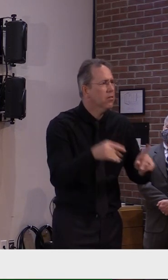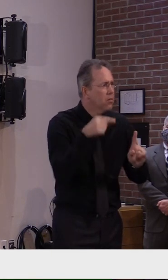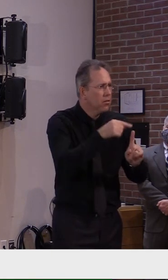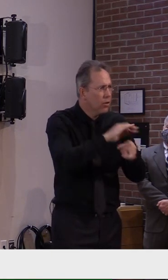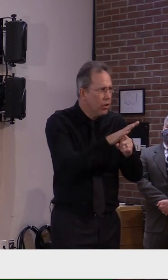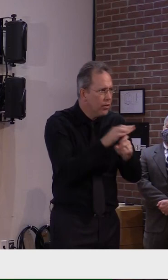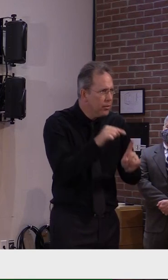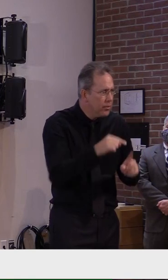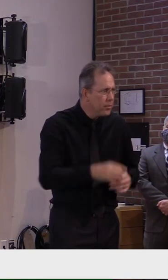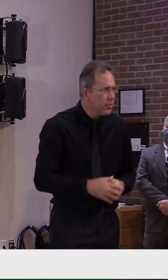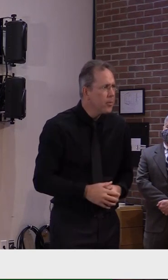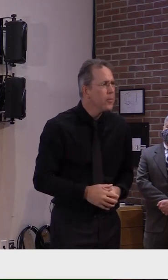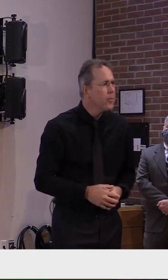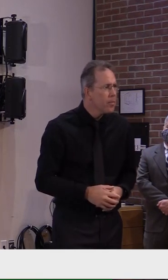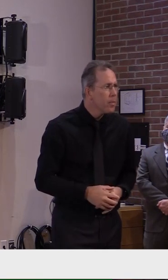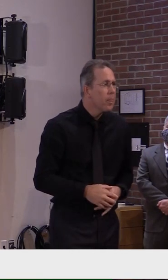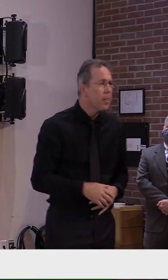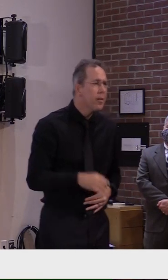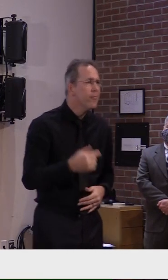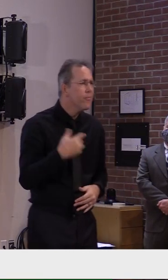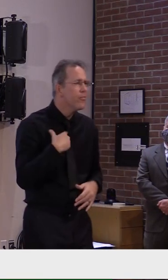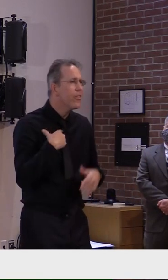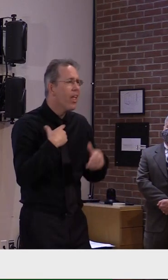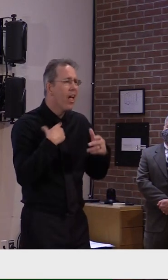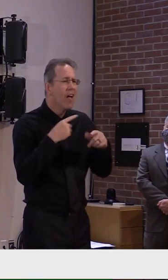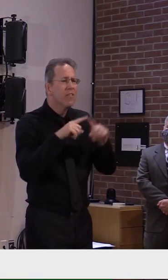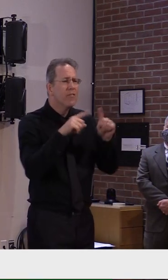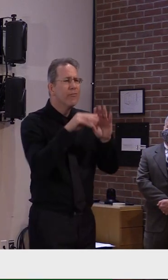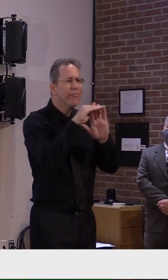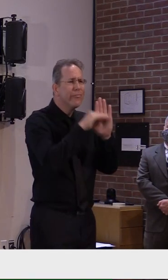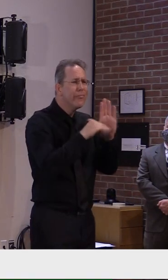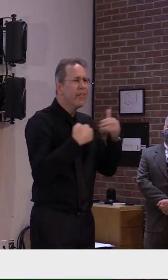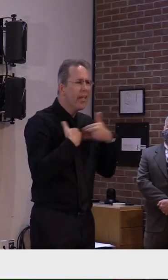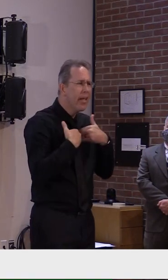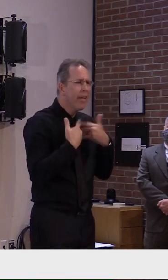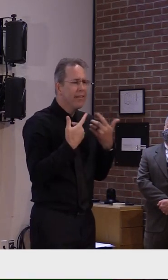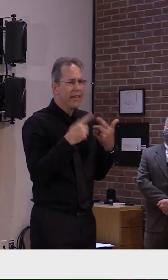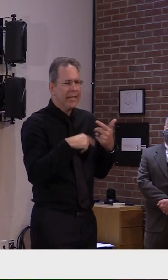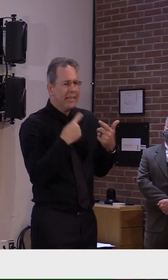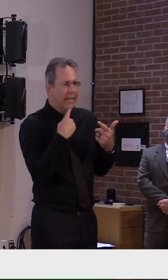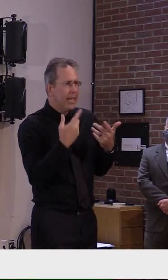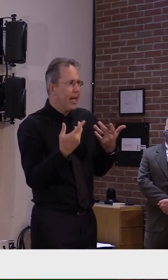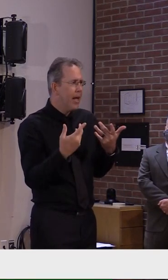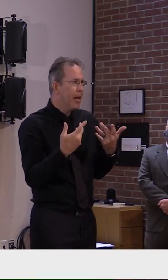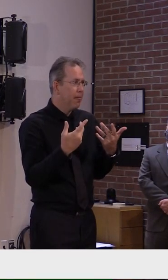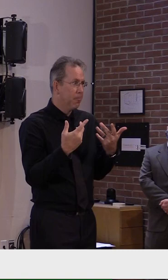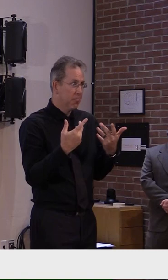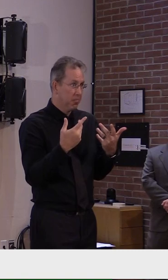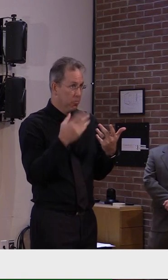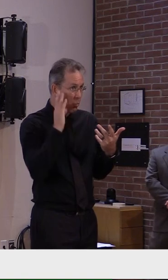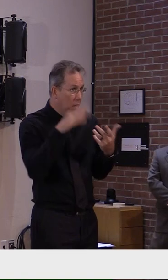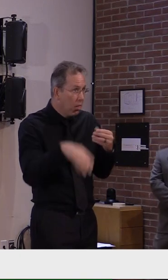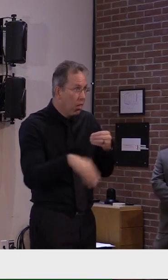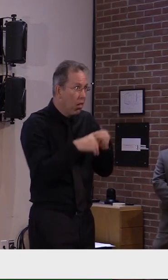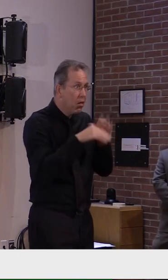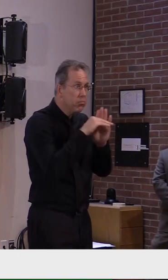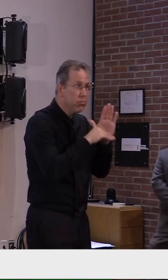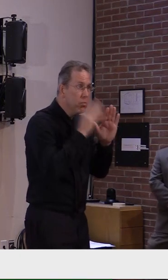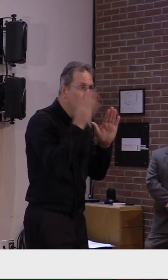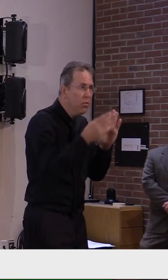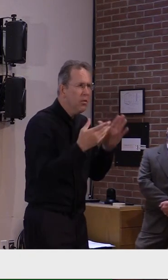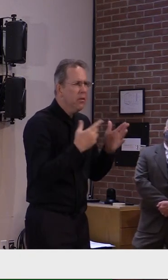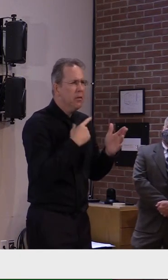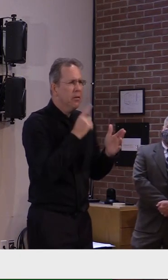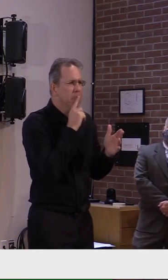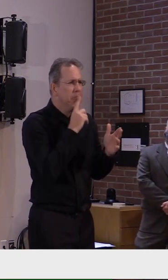always on the table. Um, but we do have, um, as you might recall, more stringent measures, uh, that could be implemented